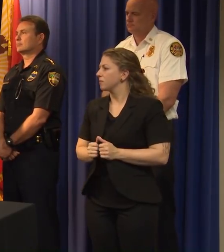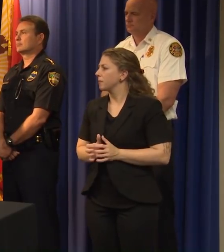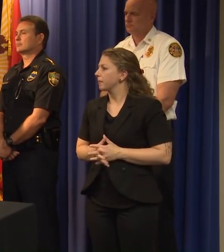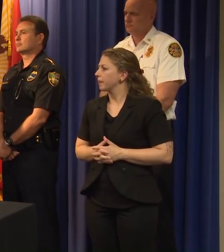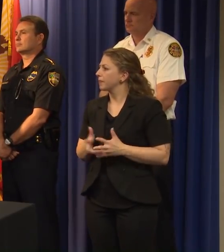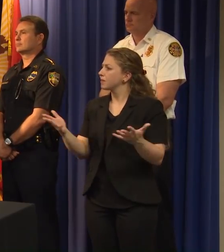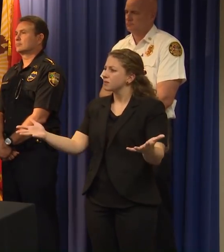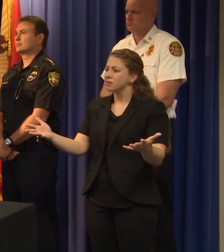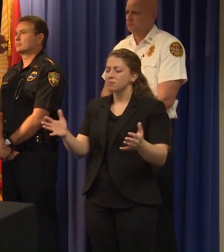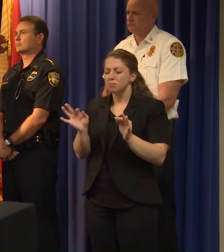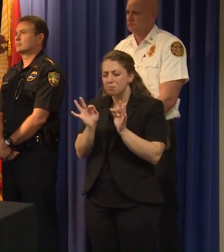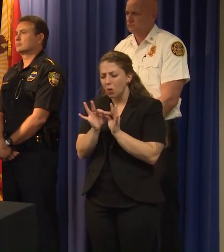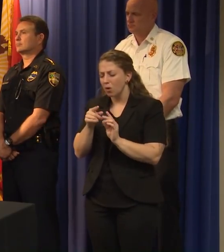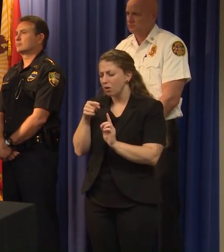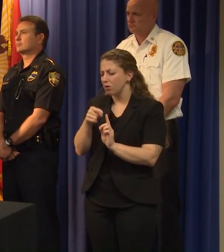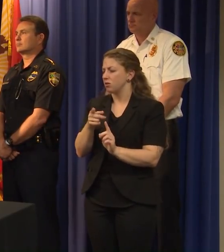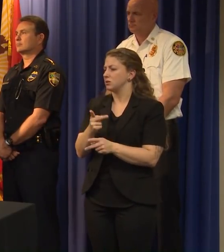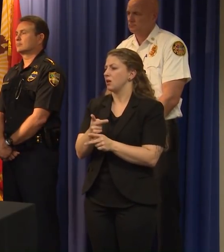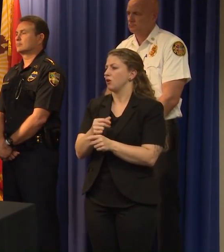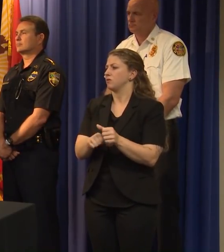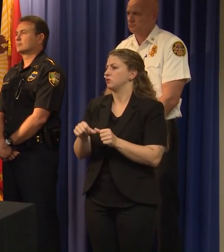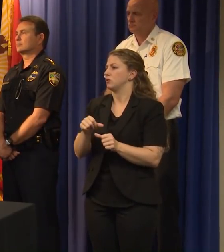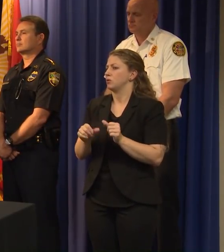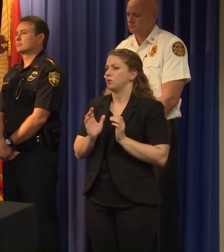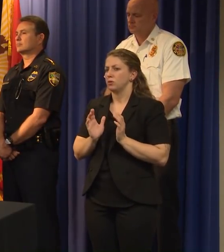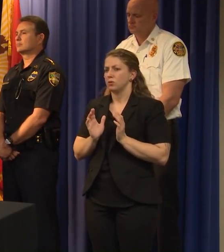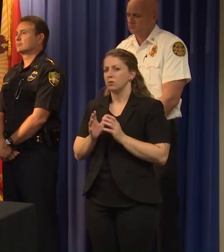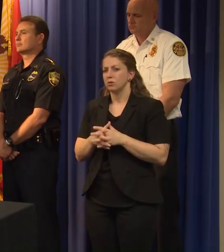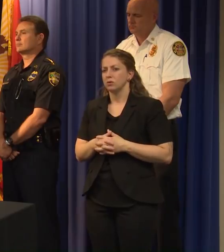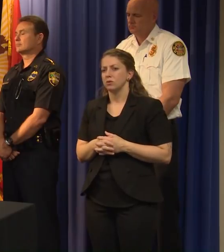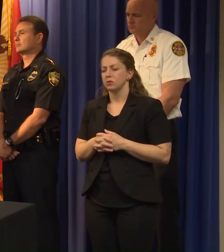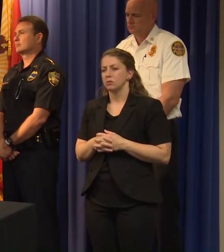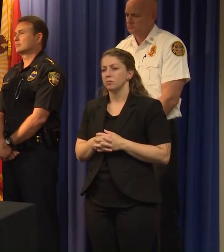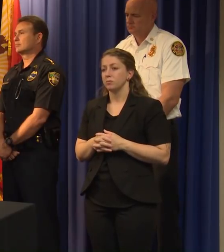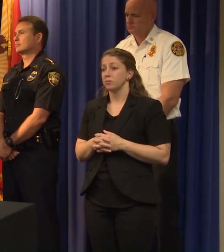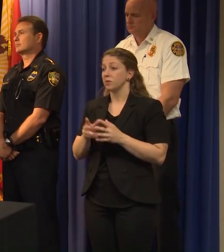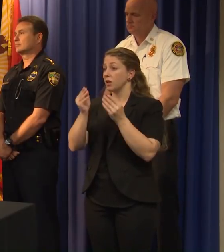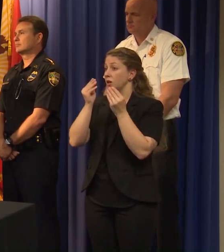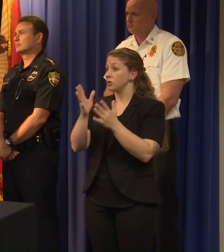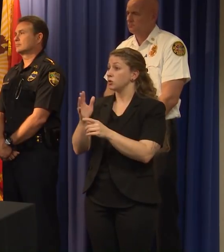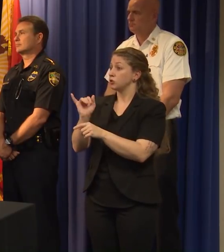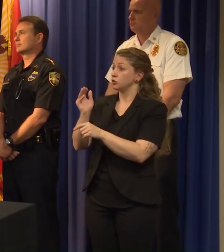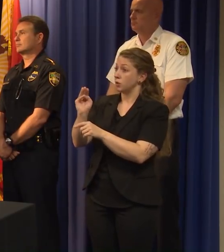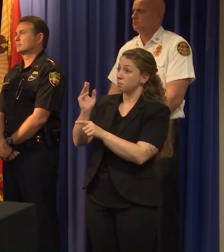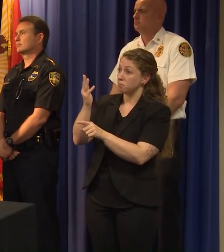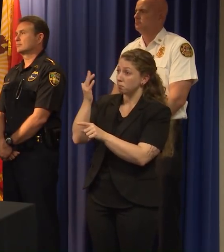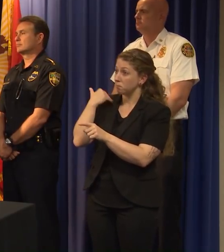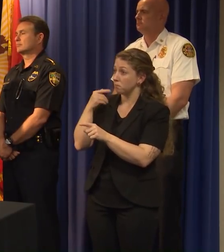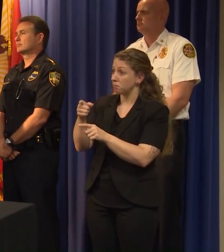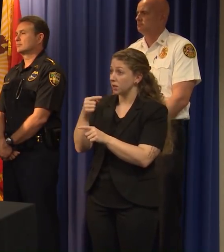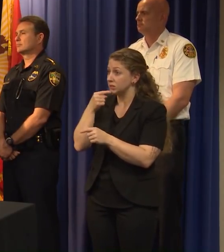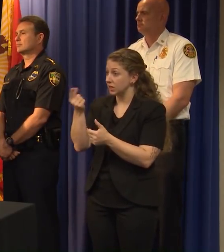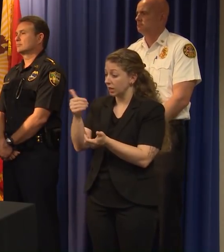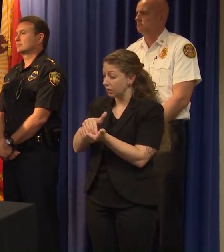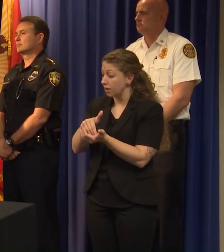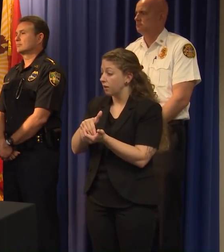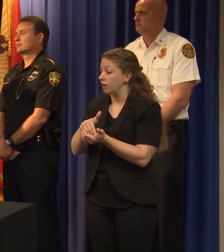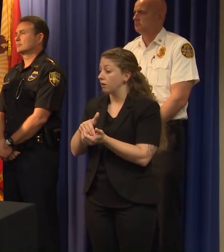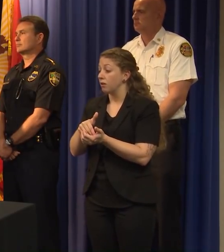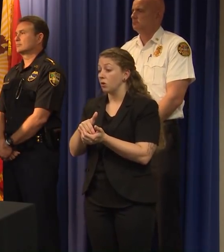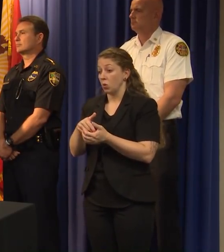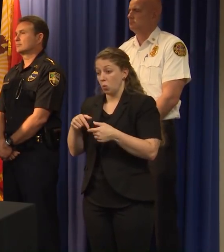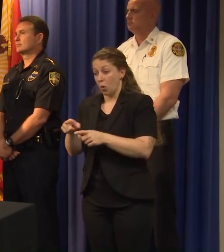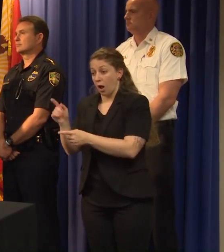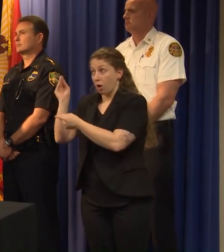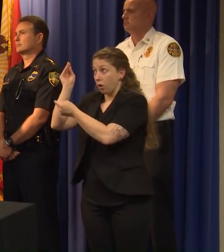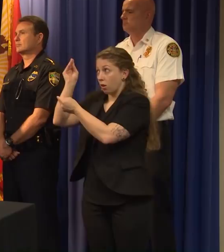let's just take care of each other. Um, and as I told you days ago, Jim, and I'll say again, as we have information, we will share